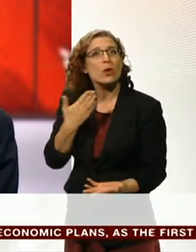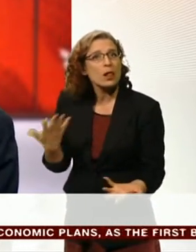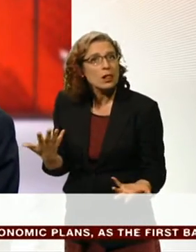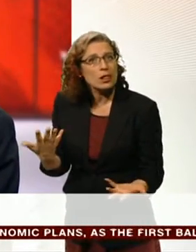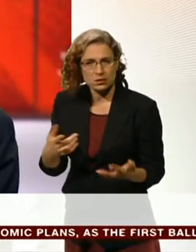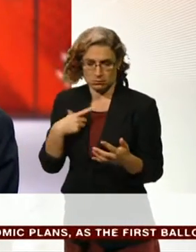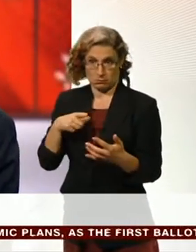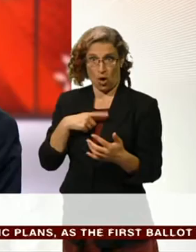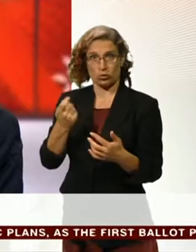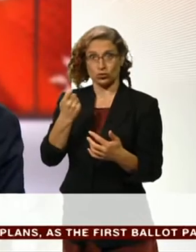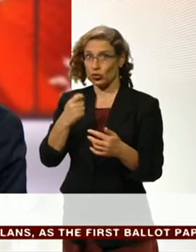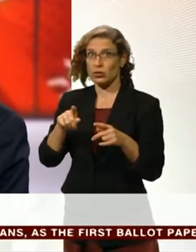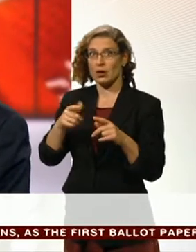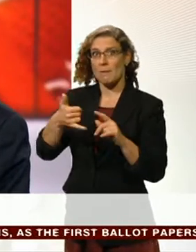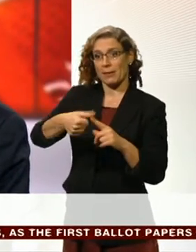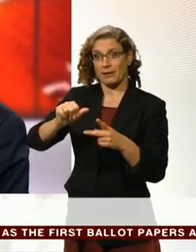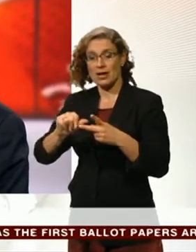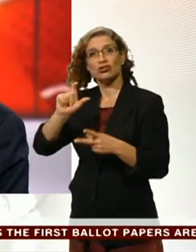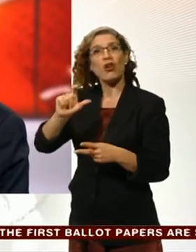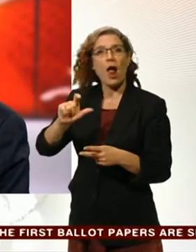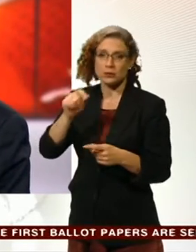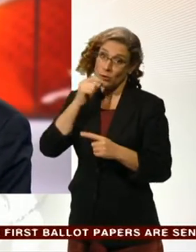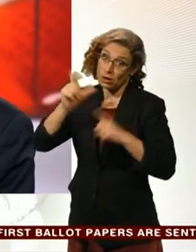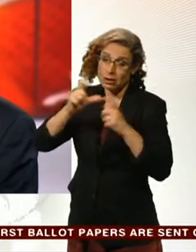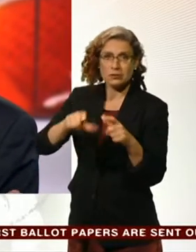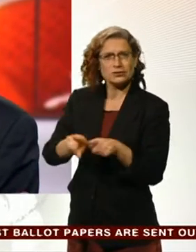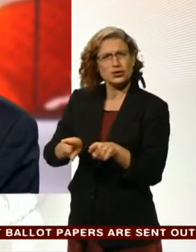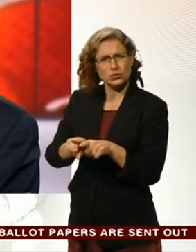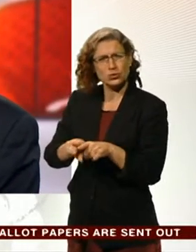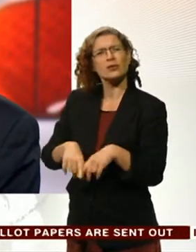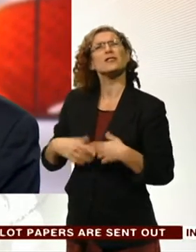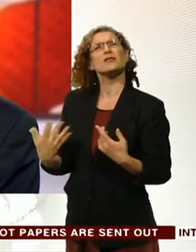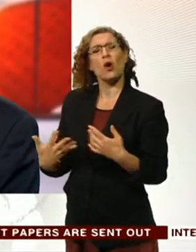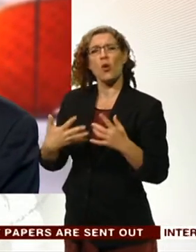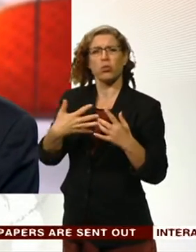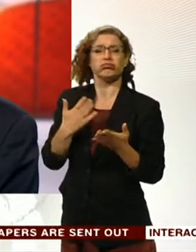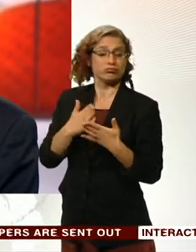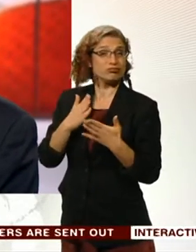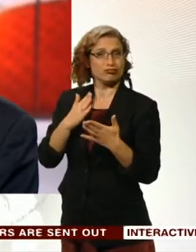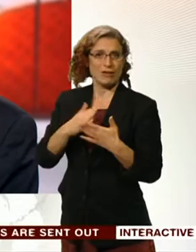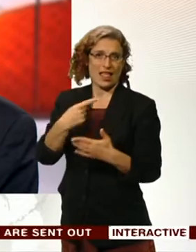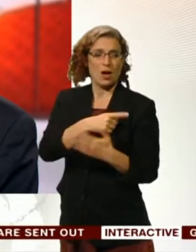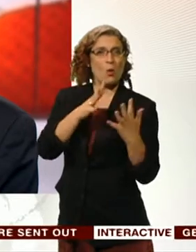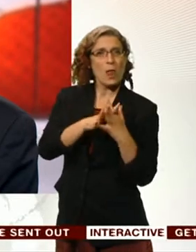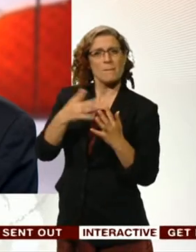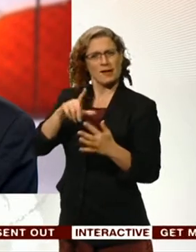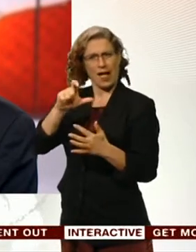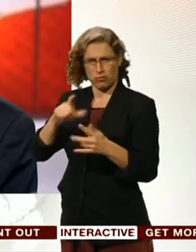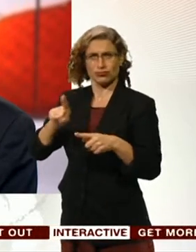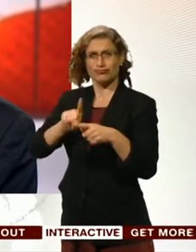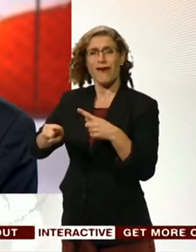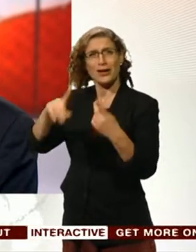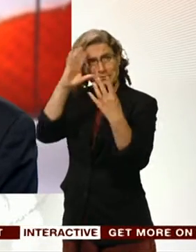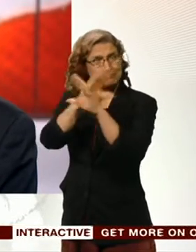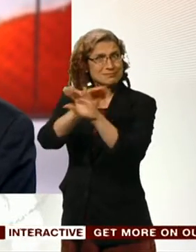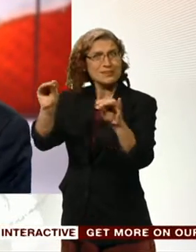Charlotte becomes more of a potential target for the photographers. So this is really a public appeal. They are attempting to bring to the attention of the